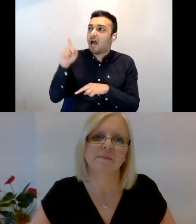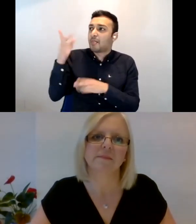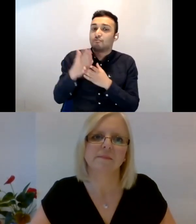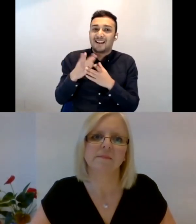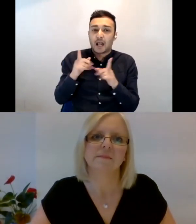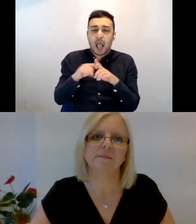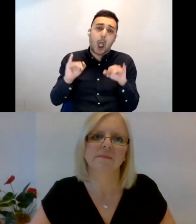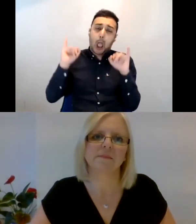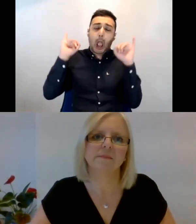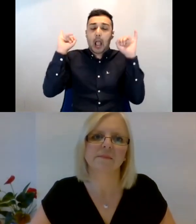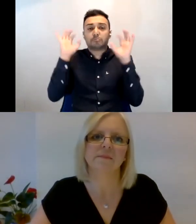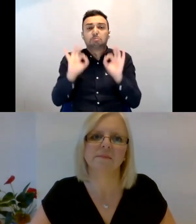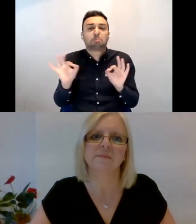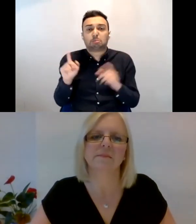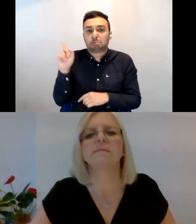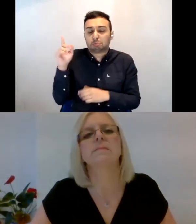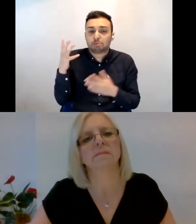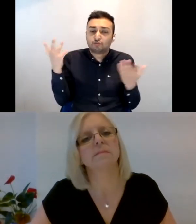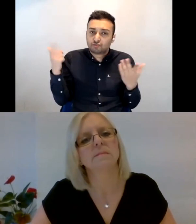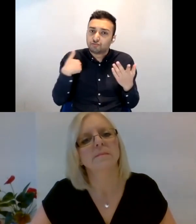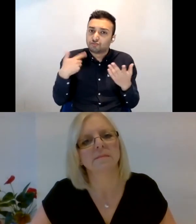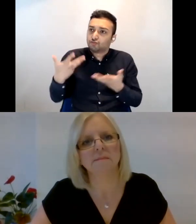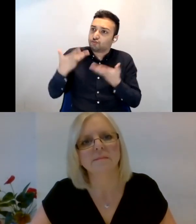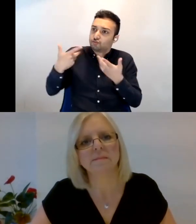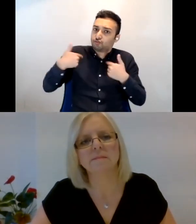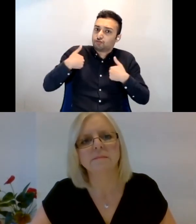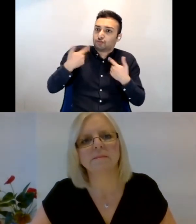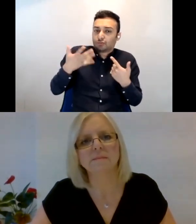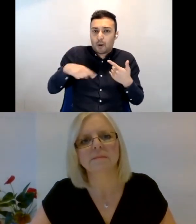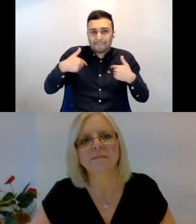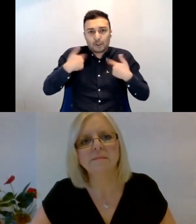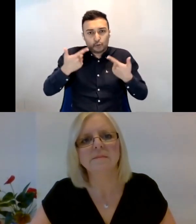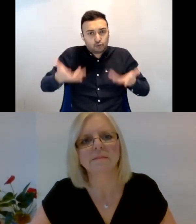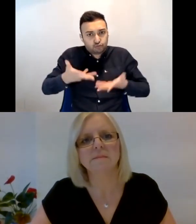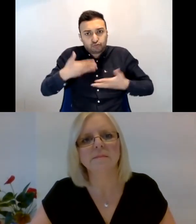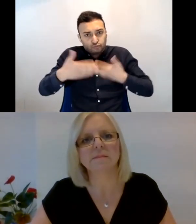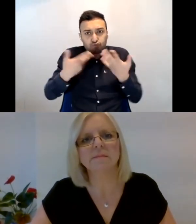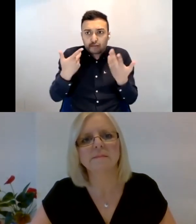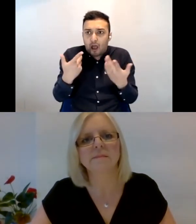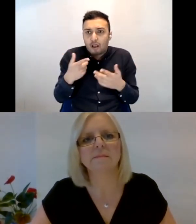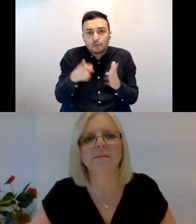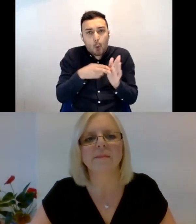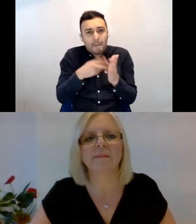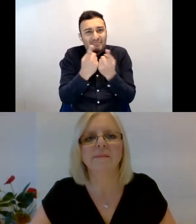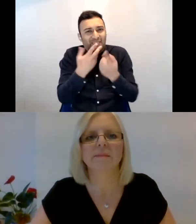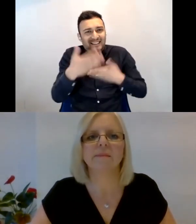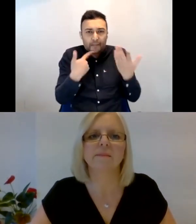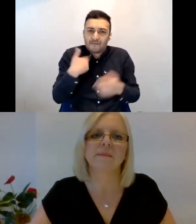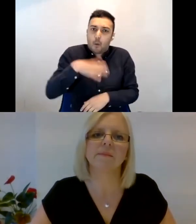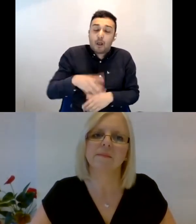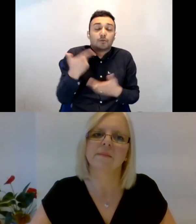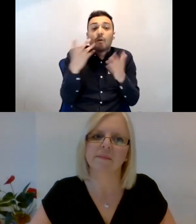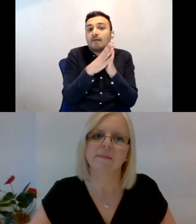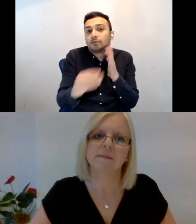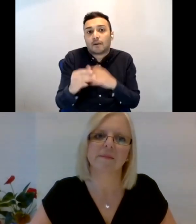Um, they wanted me to do all the things that I could do, like I would want to do. So like, you know, if I had really bad ease